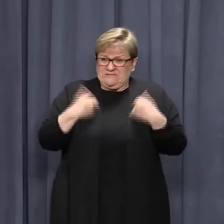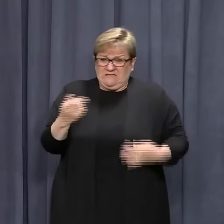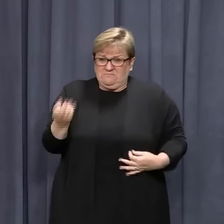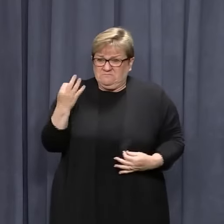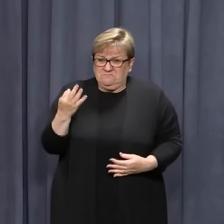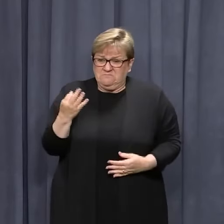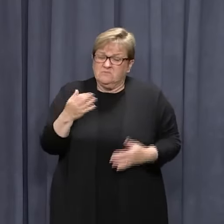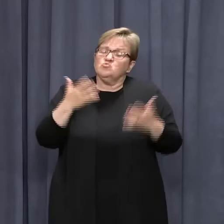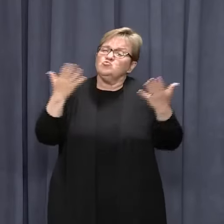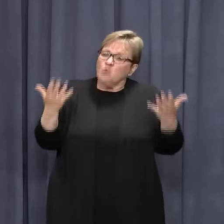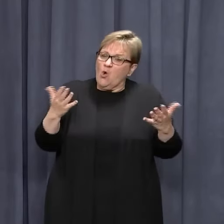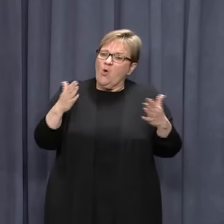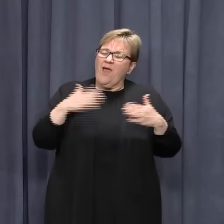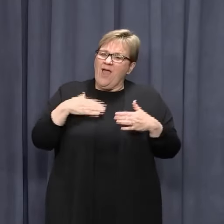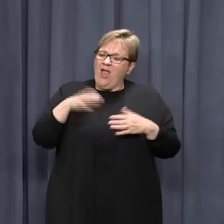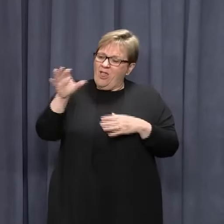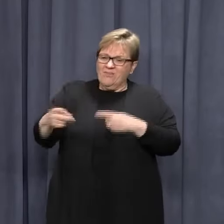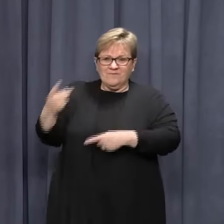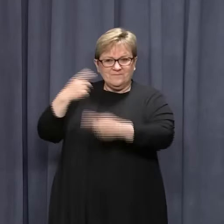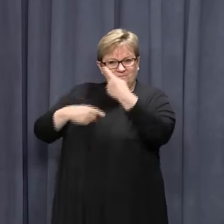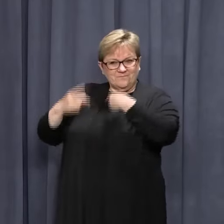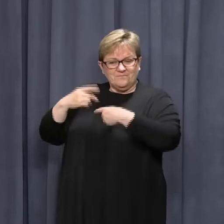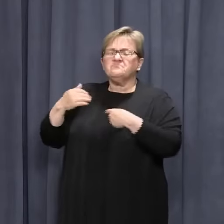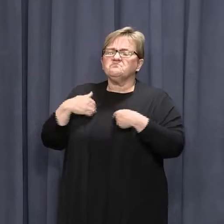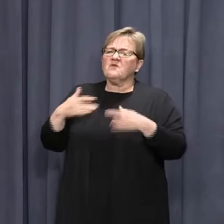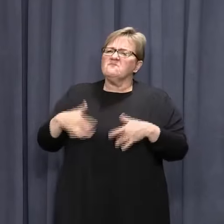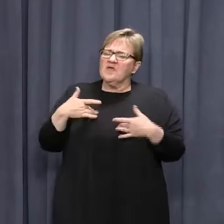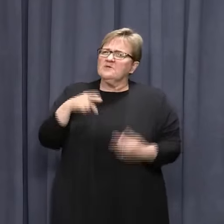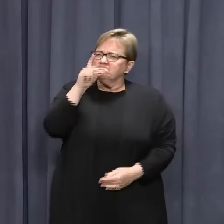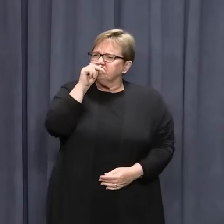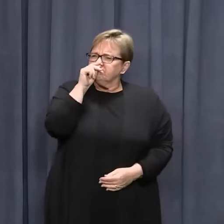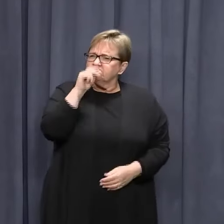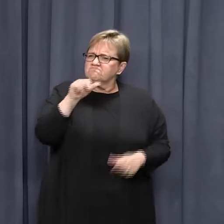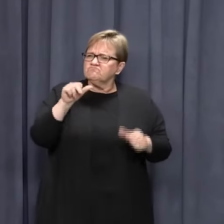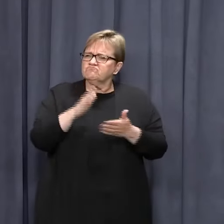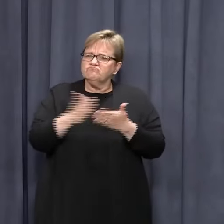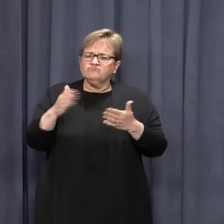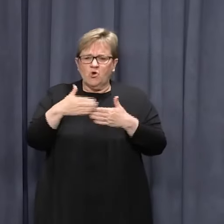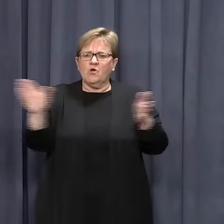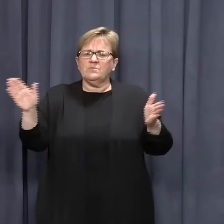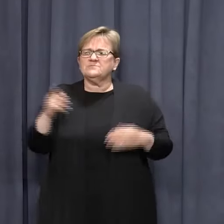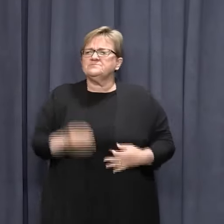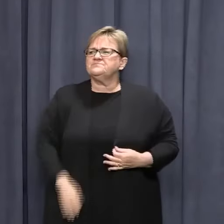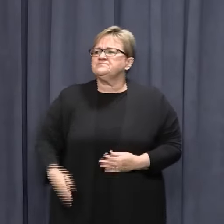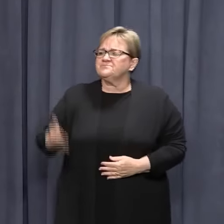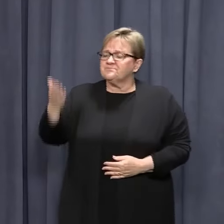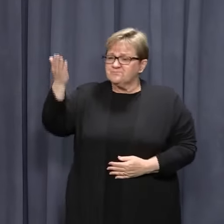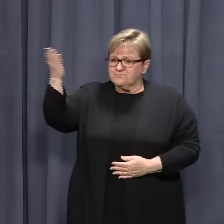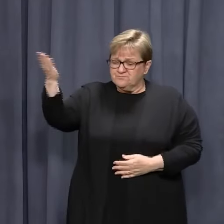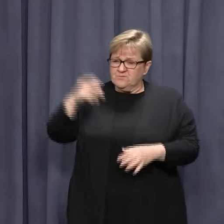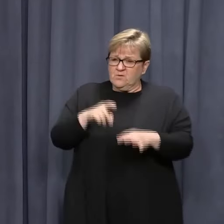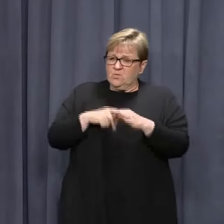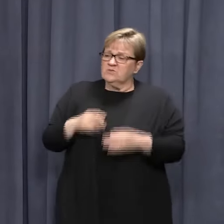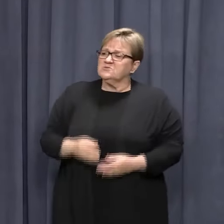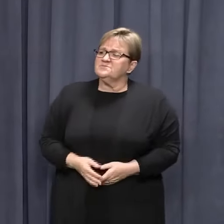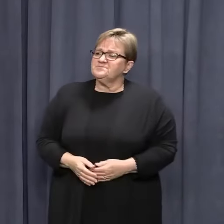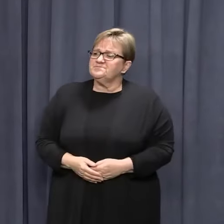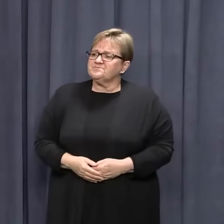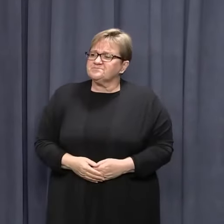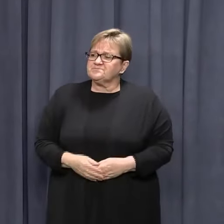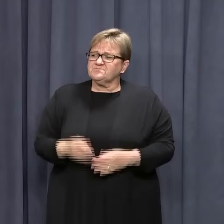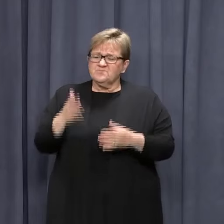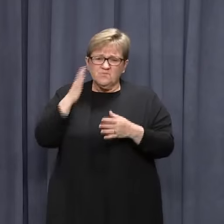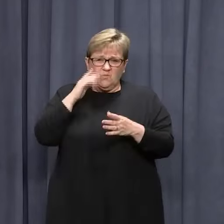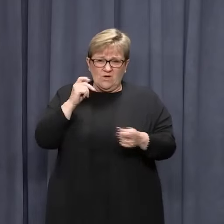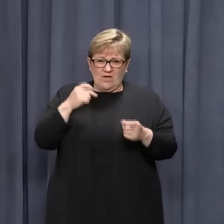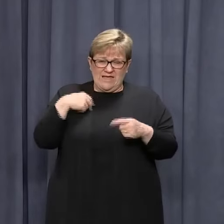on the basis of health advice, we were confident in taking the decision we've taken today. Premier, also, in terms of